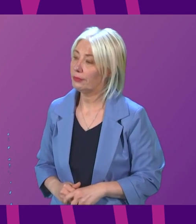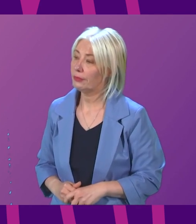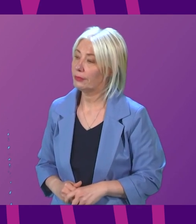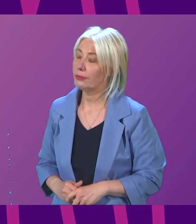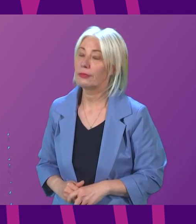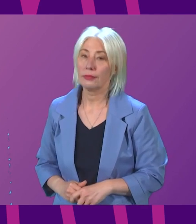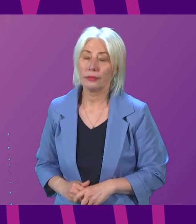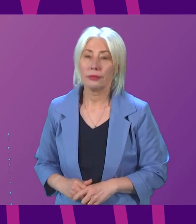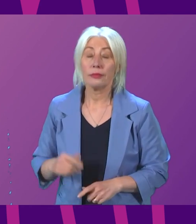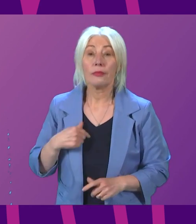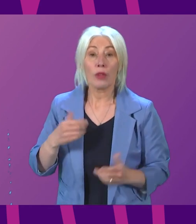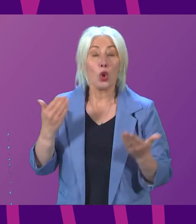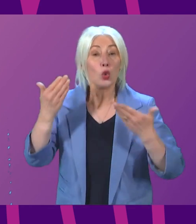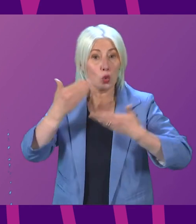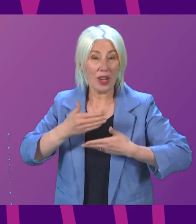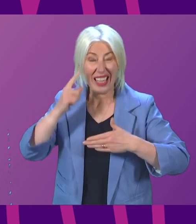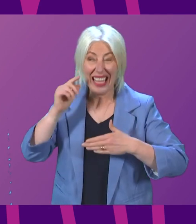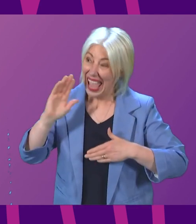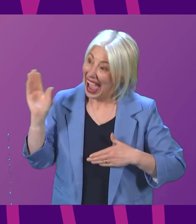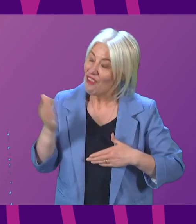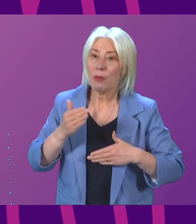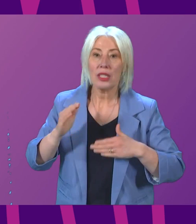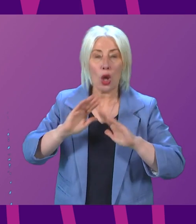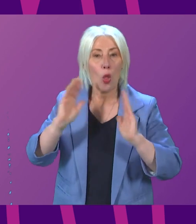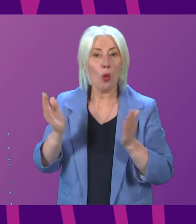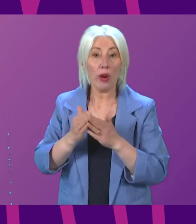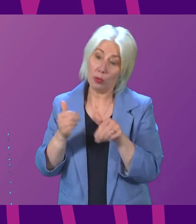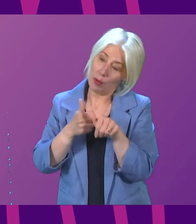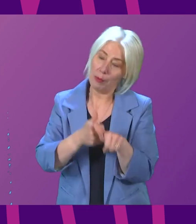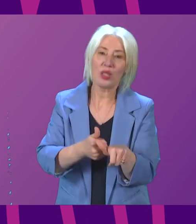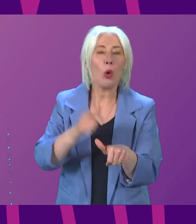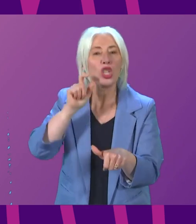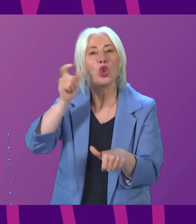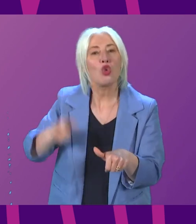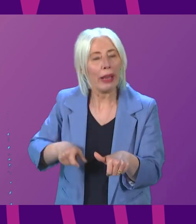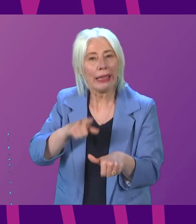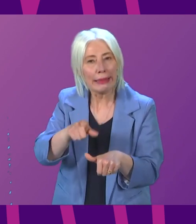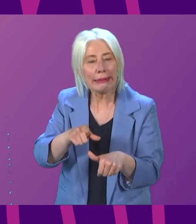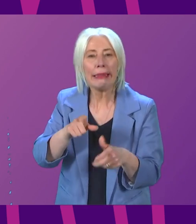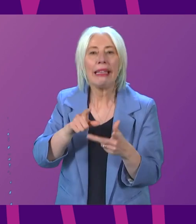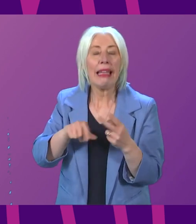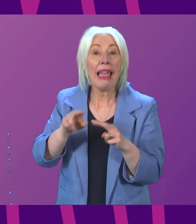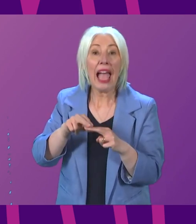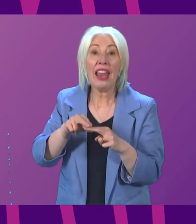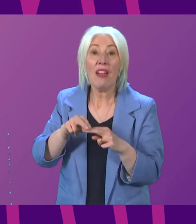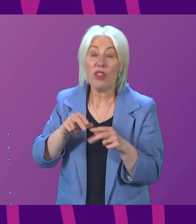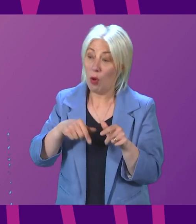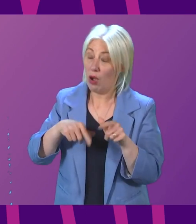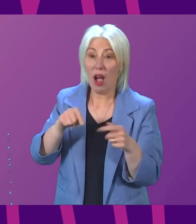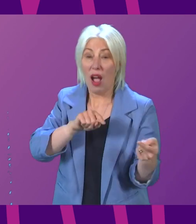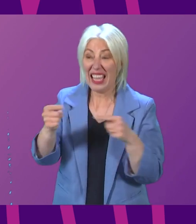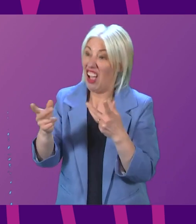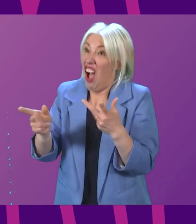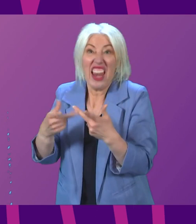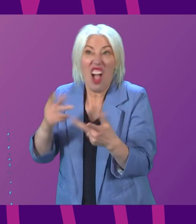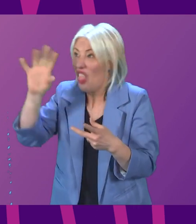Presiding Officer, tonight almost everyone in the world will be supporting Ukraine. And if they were playing any other country in the world, I